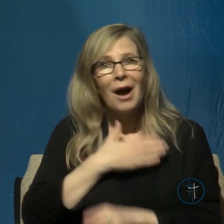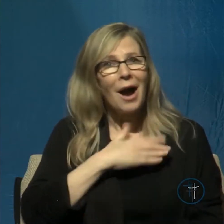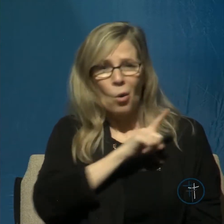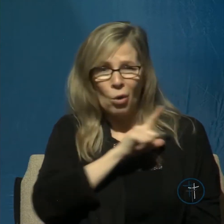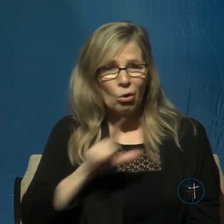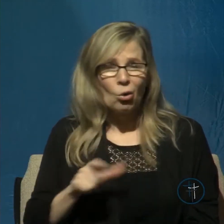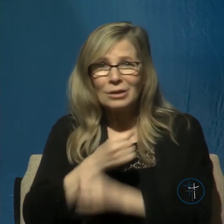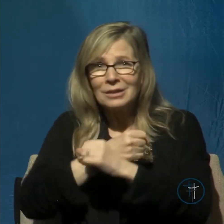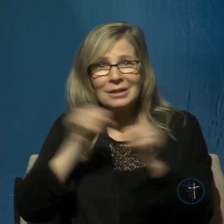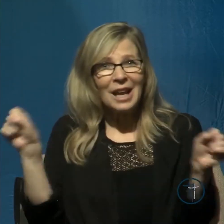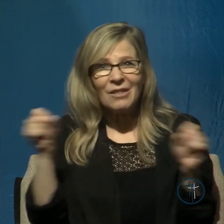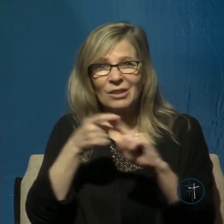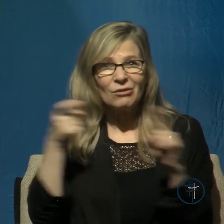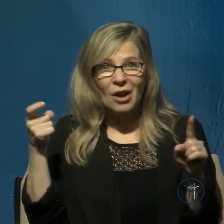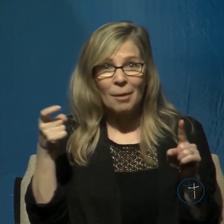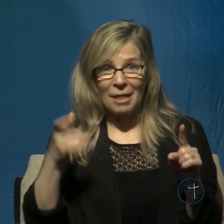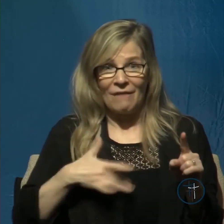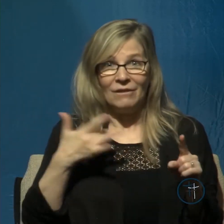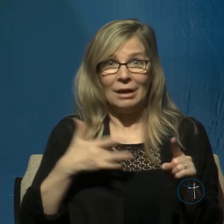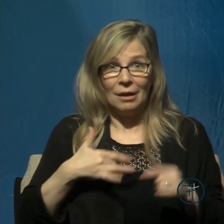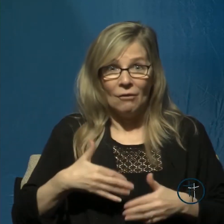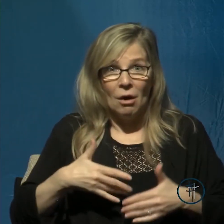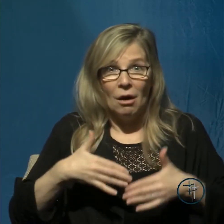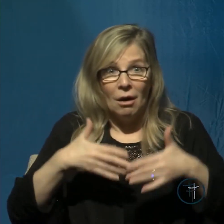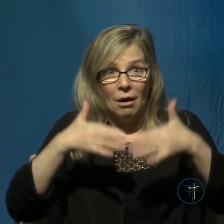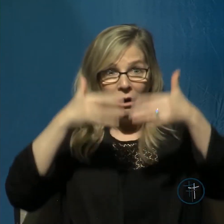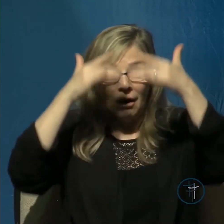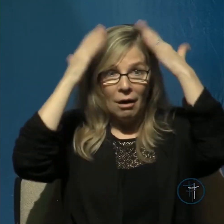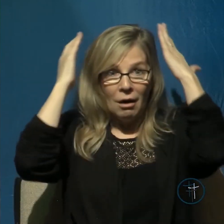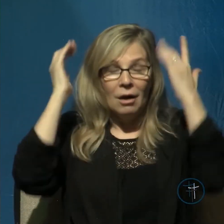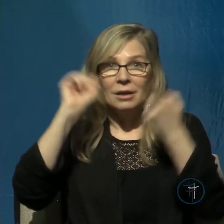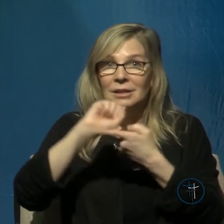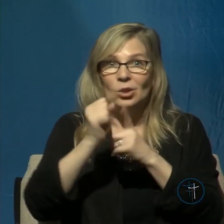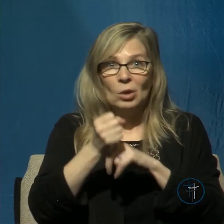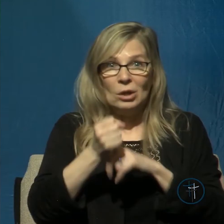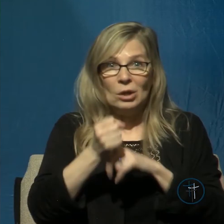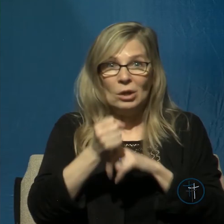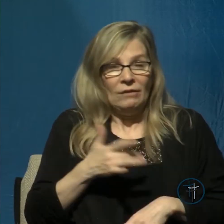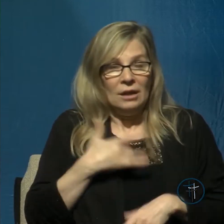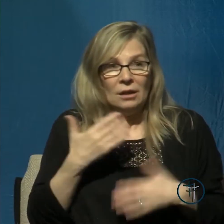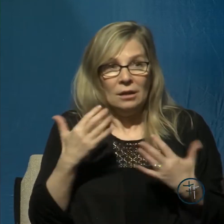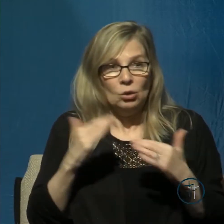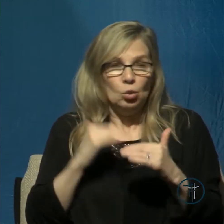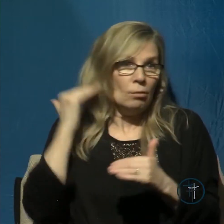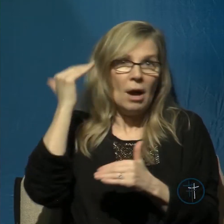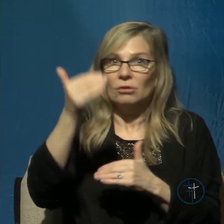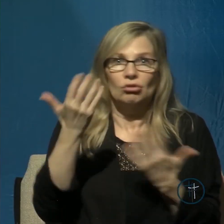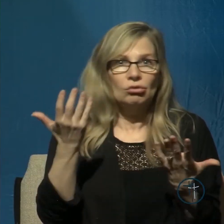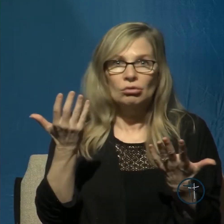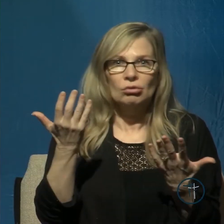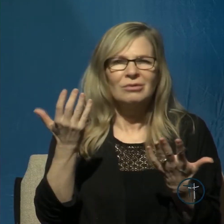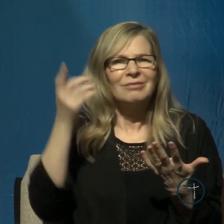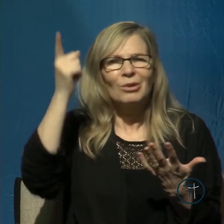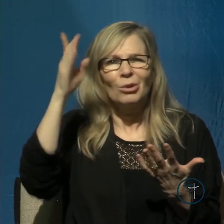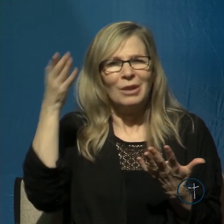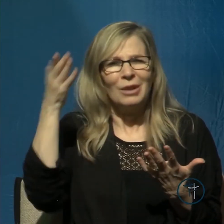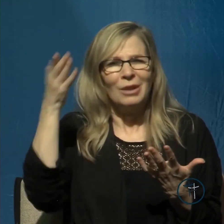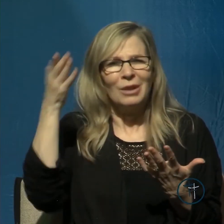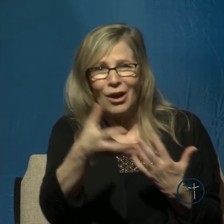being overwhelmed in situations that we feel are just too much for us he's there delivering us rescuing us saving